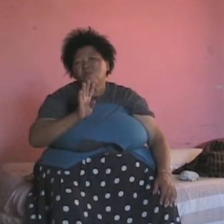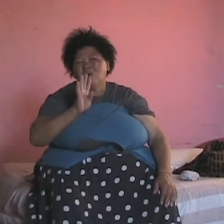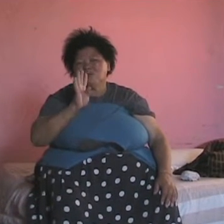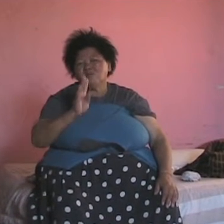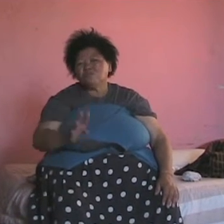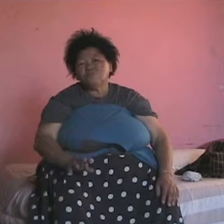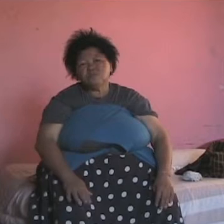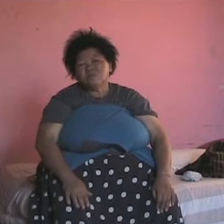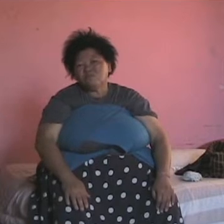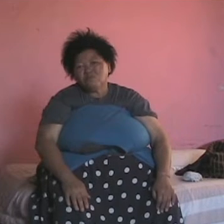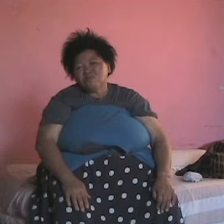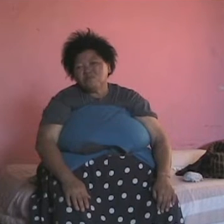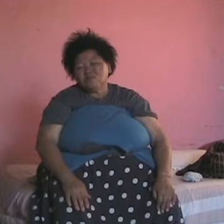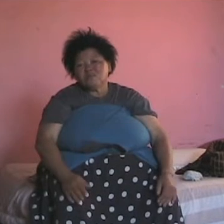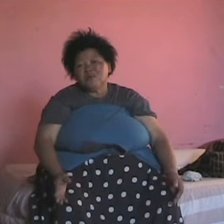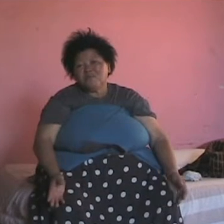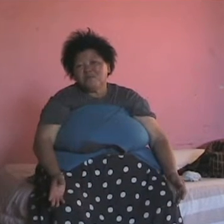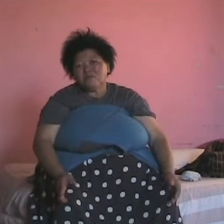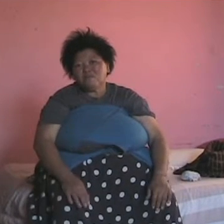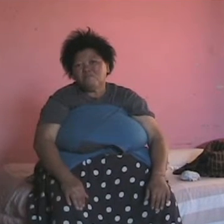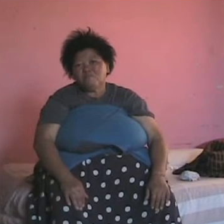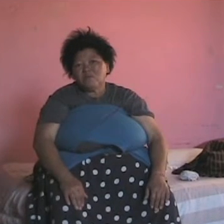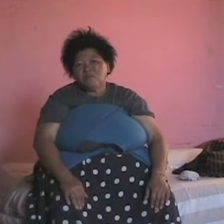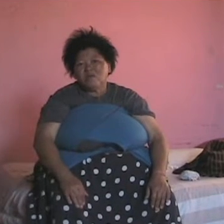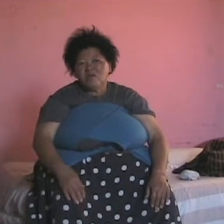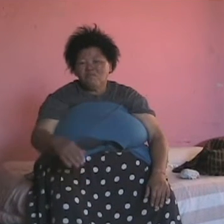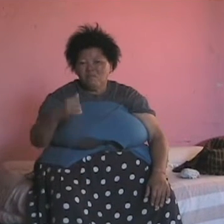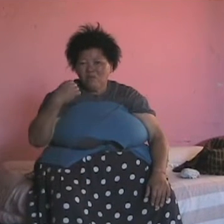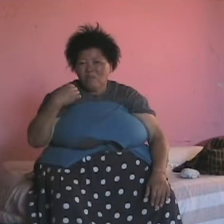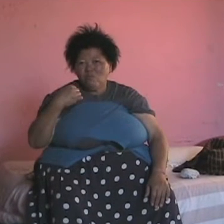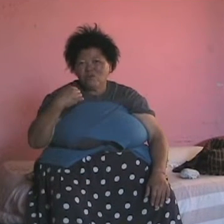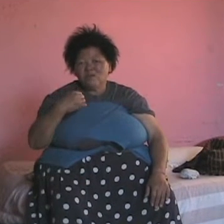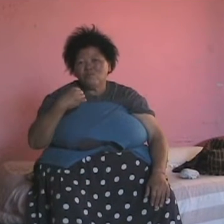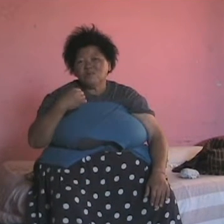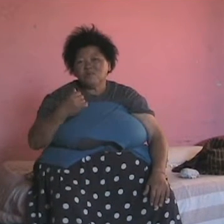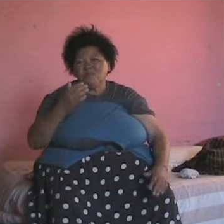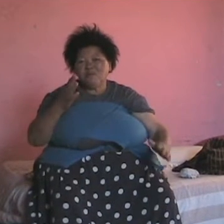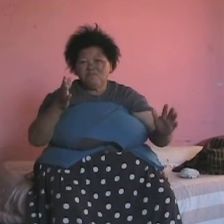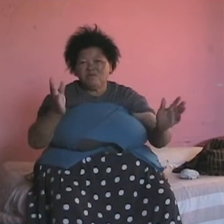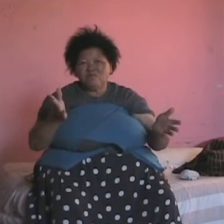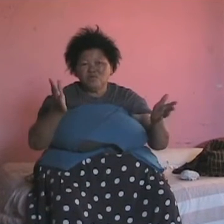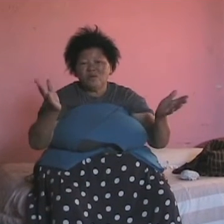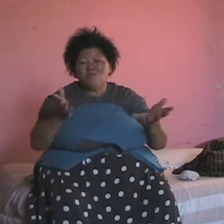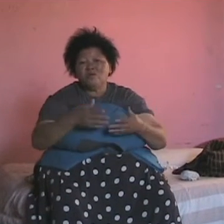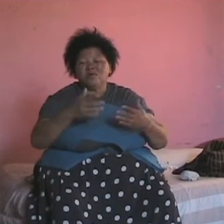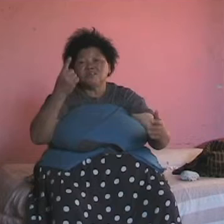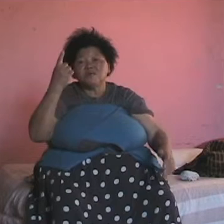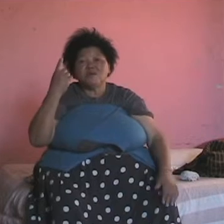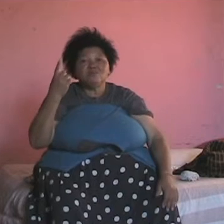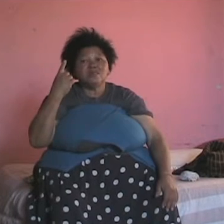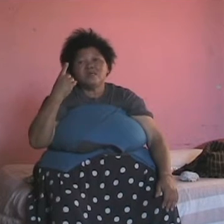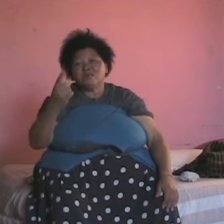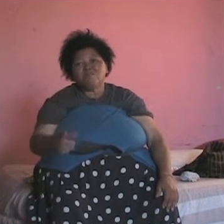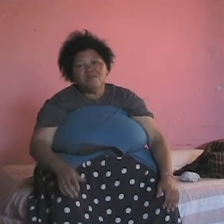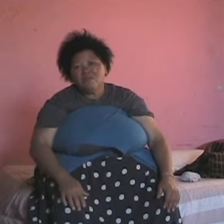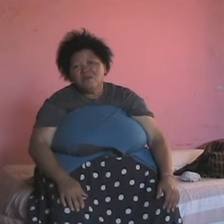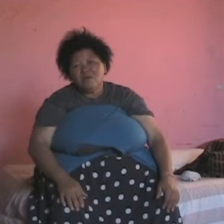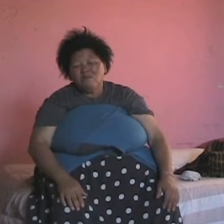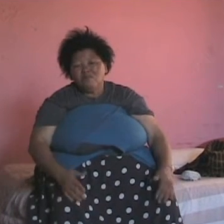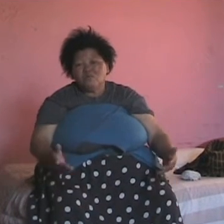What can you do standard four these days? Nothing. Even where I'm working, I'm working in private. That's why I'm only getting a thousand rand a month. Because